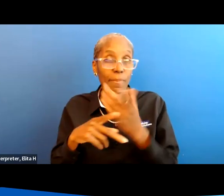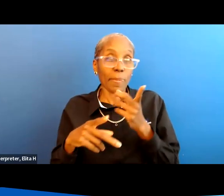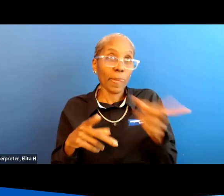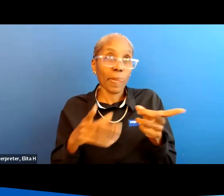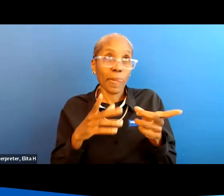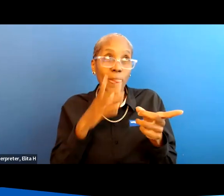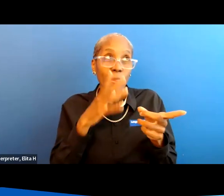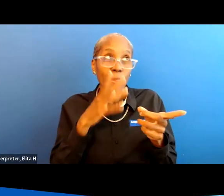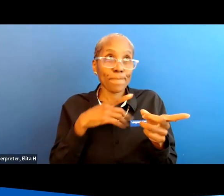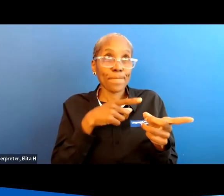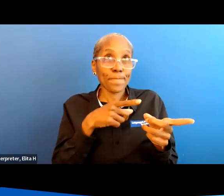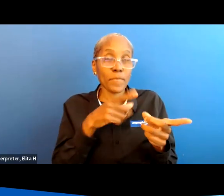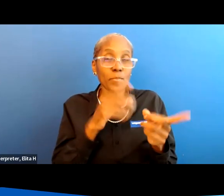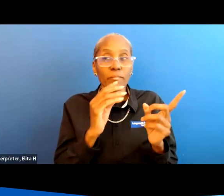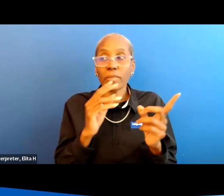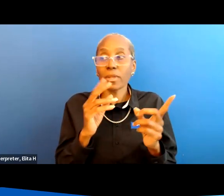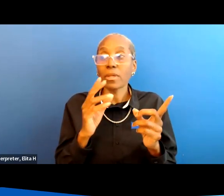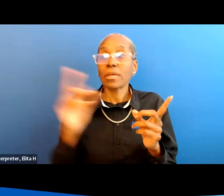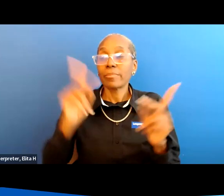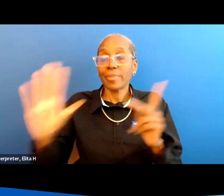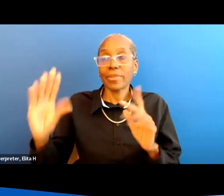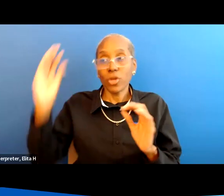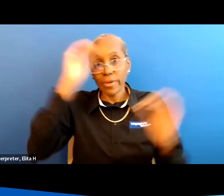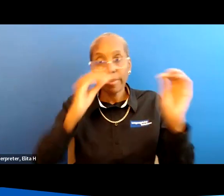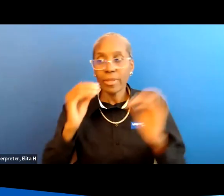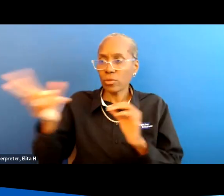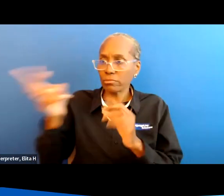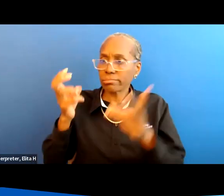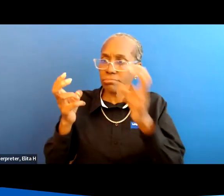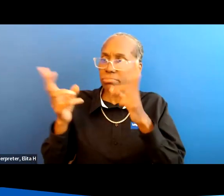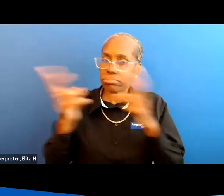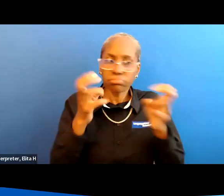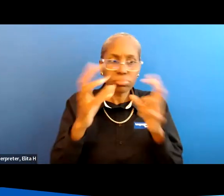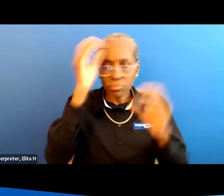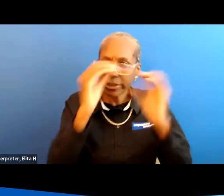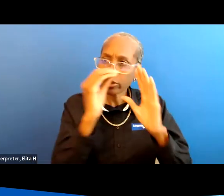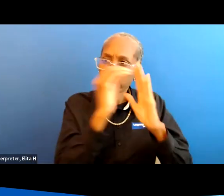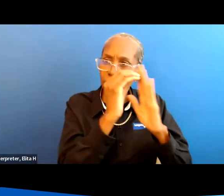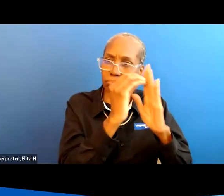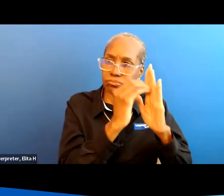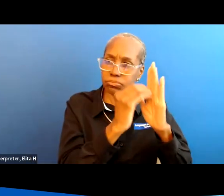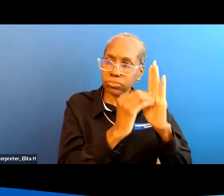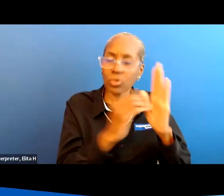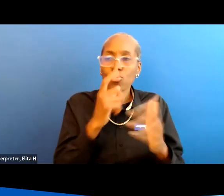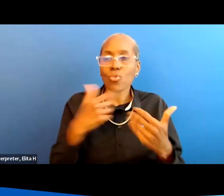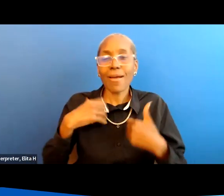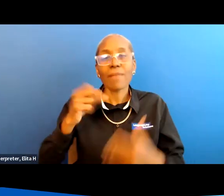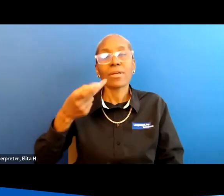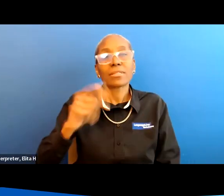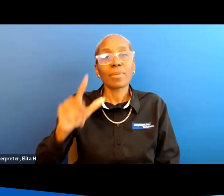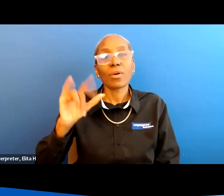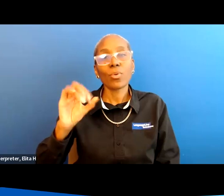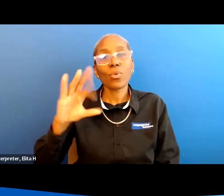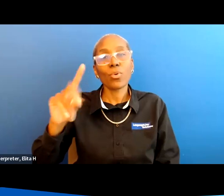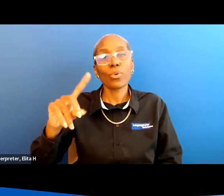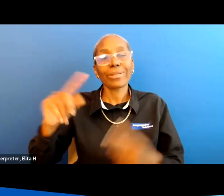she's chronicling the opinions of people who have spinal cord injury in particular so she keeps this database